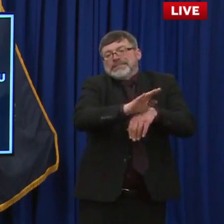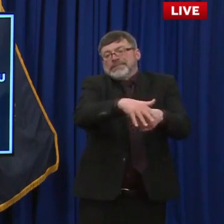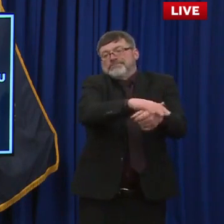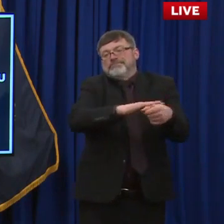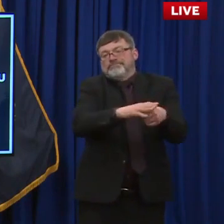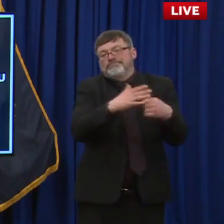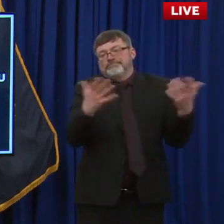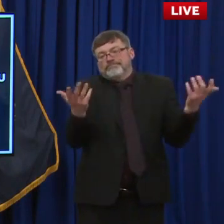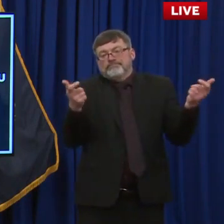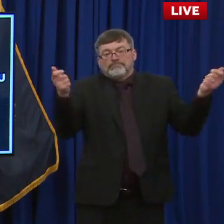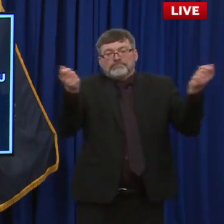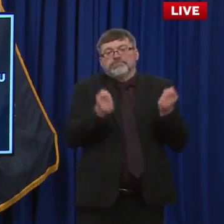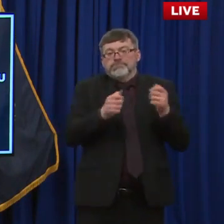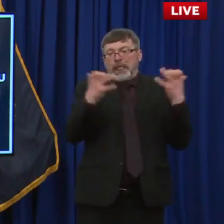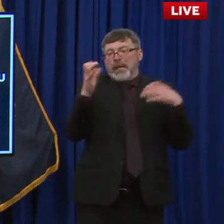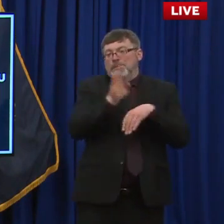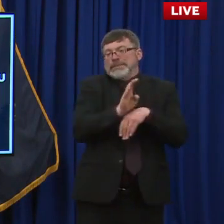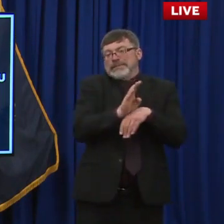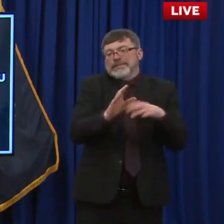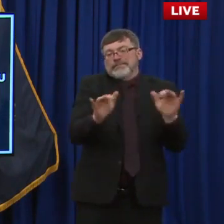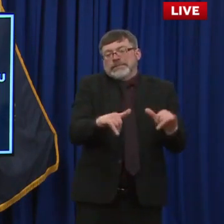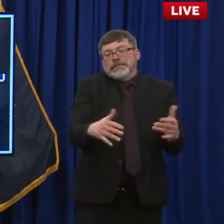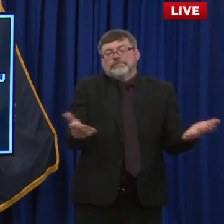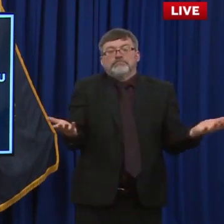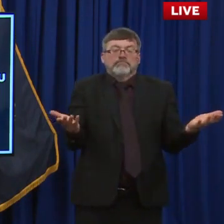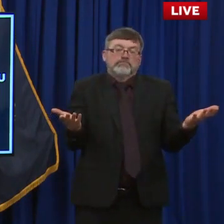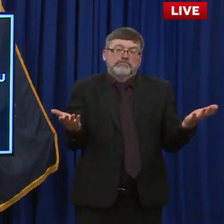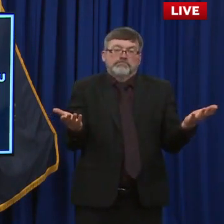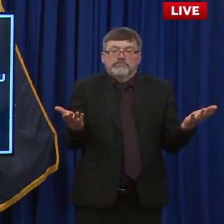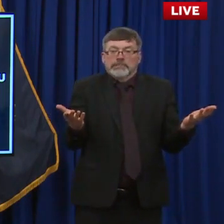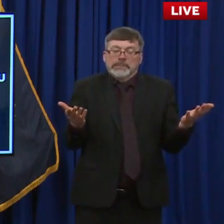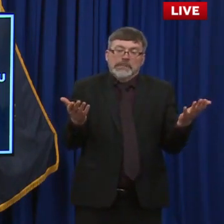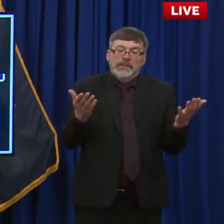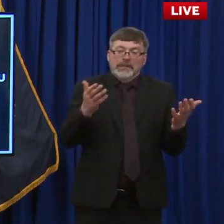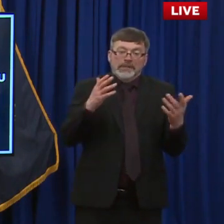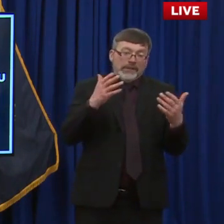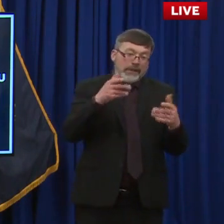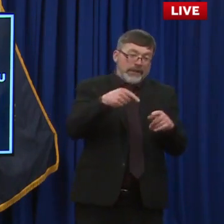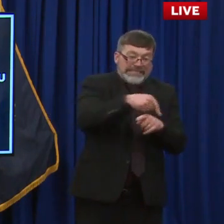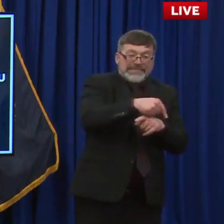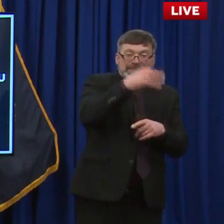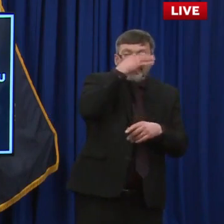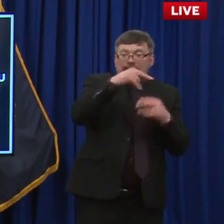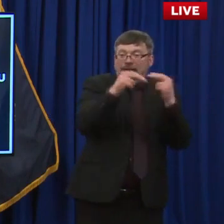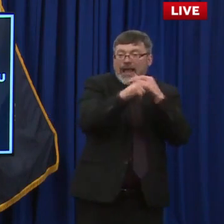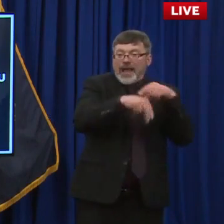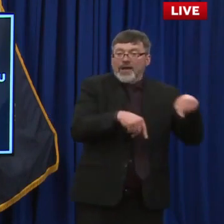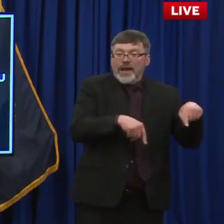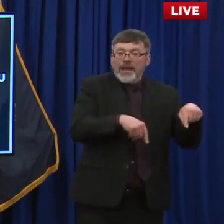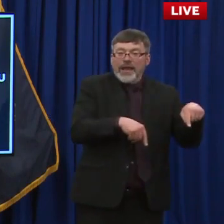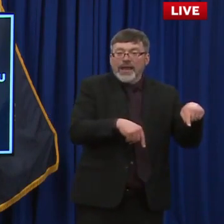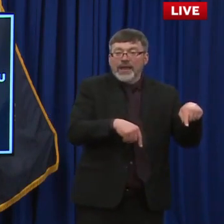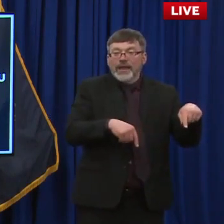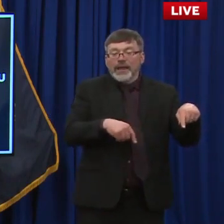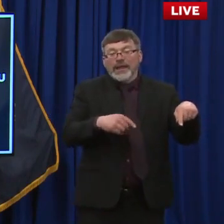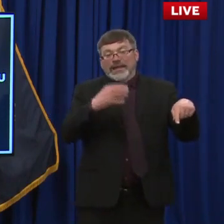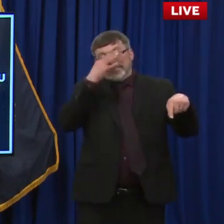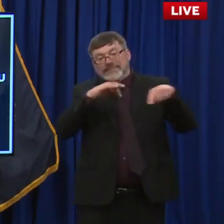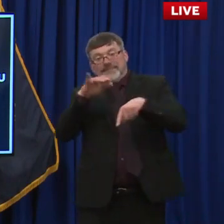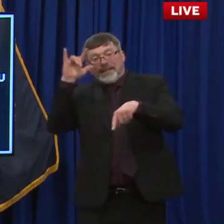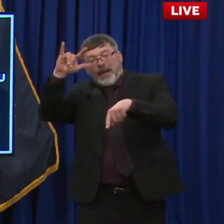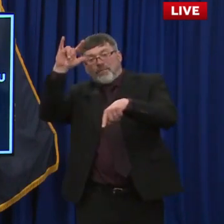businesses and industrial businesses. It's right off the main highway. It's very proximate to the Manchester airport. All of those are just